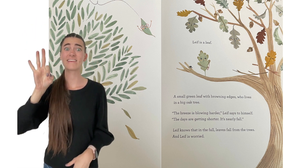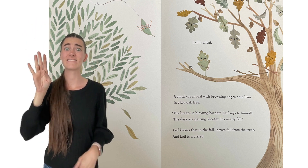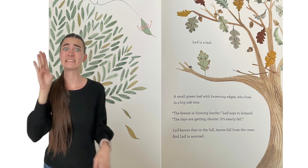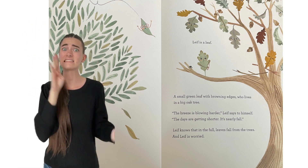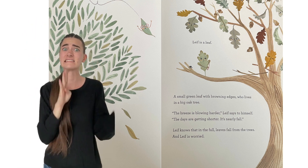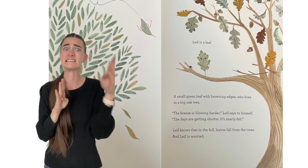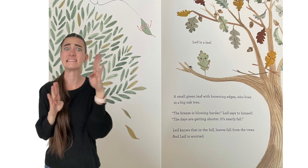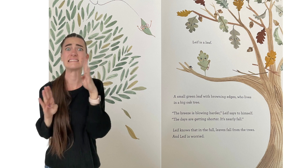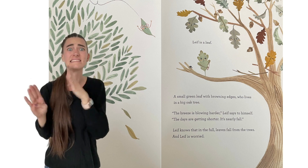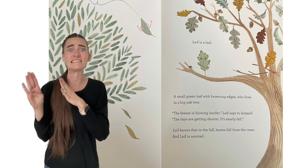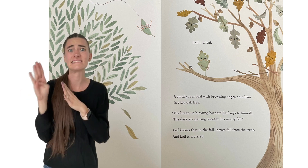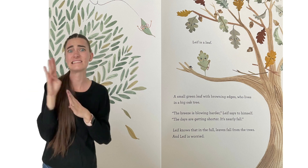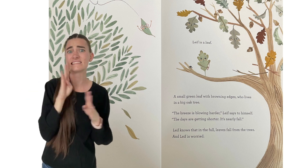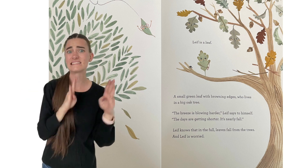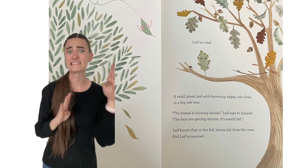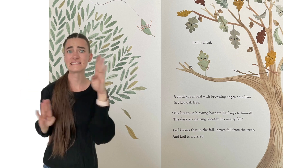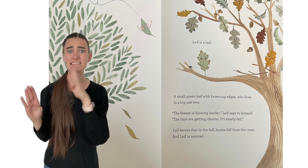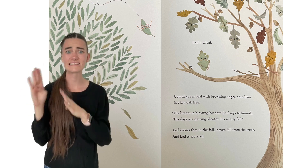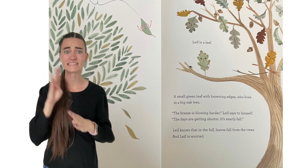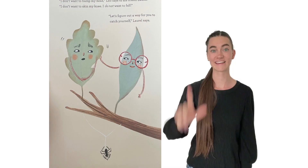Leaf is worried.